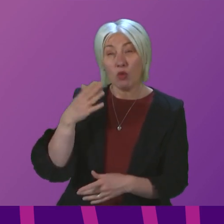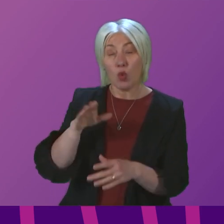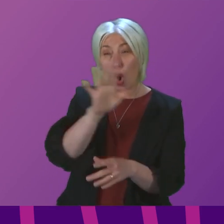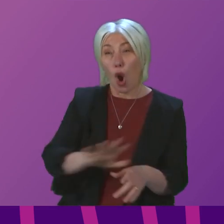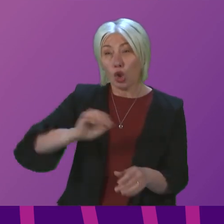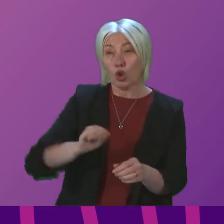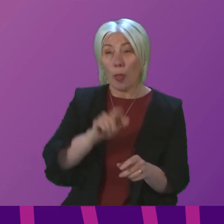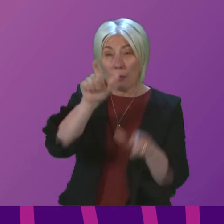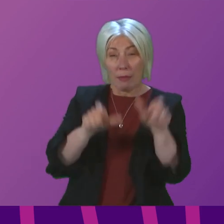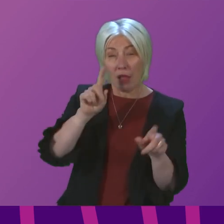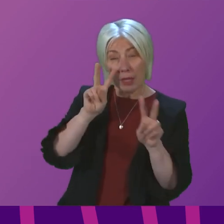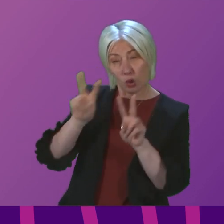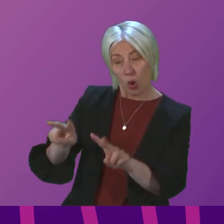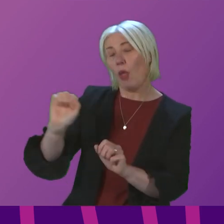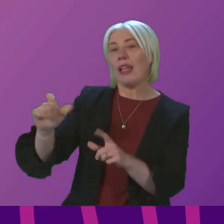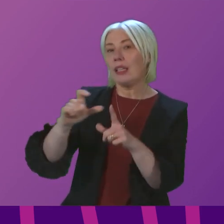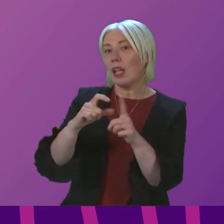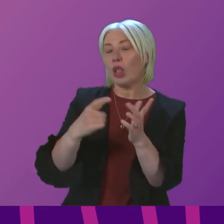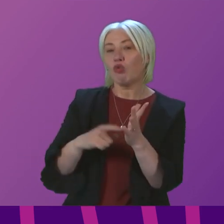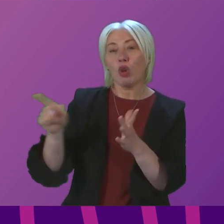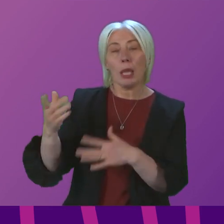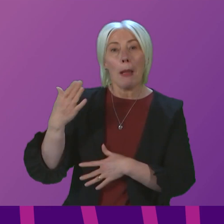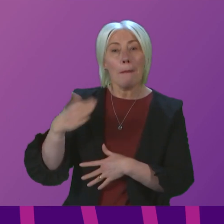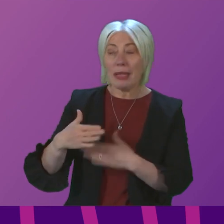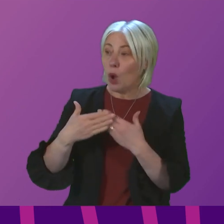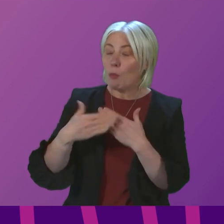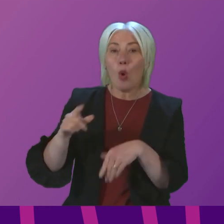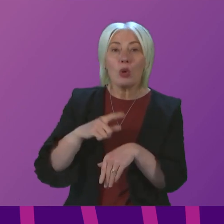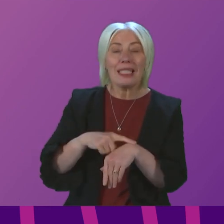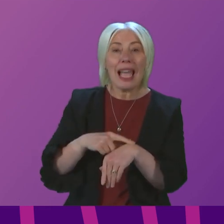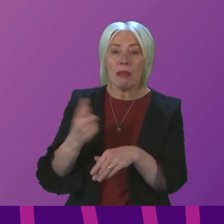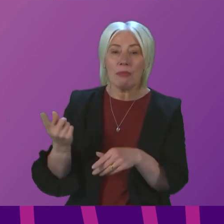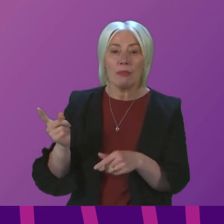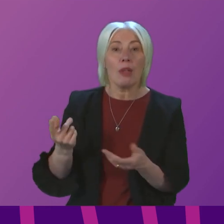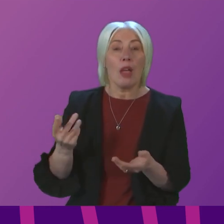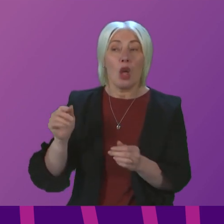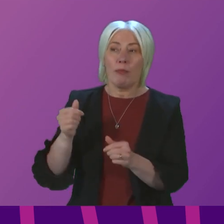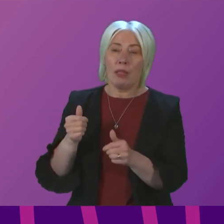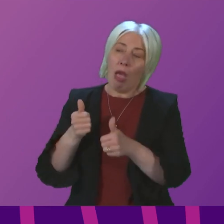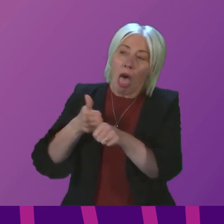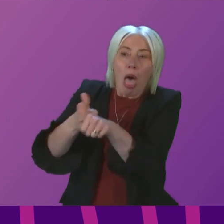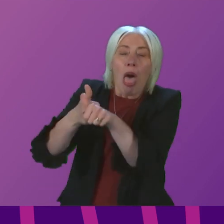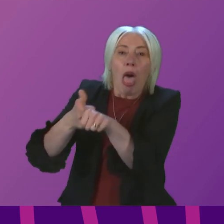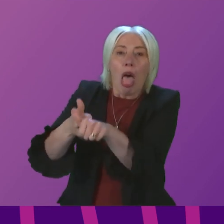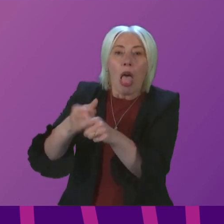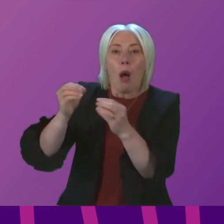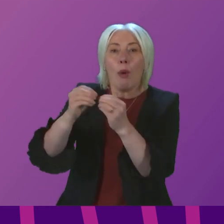Scotland in this election, Douglas Ross has spent far more time standing up for Boris Johnson than he has standing